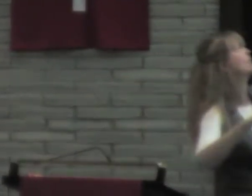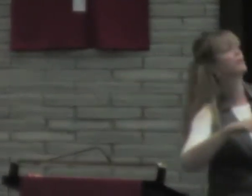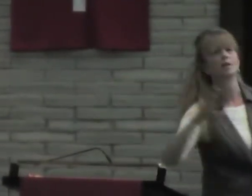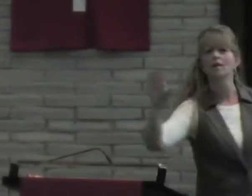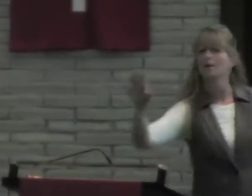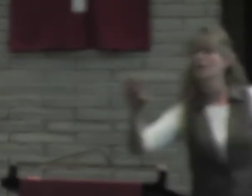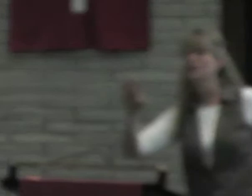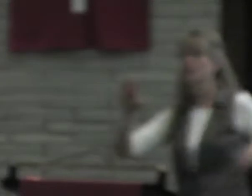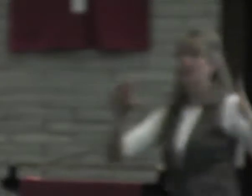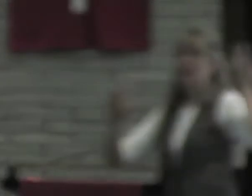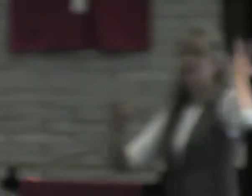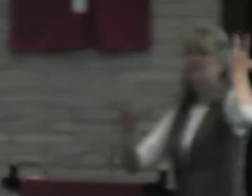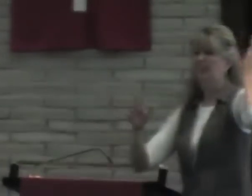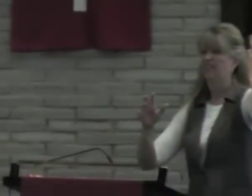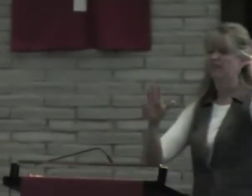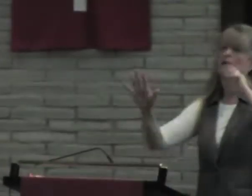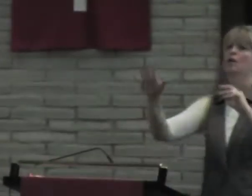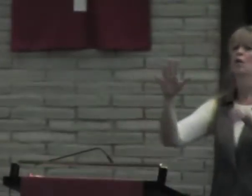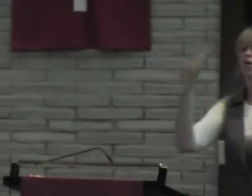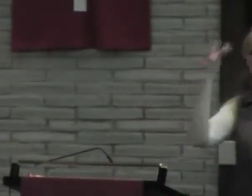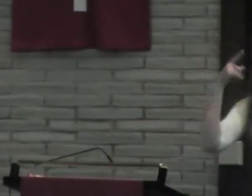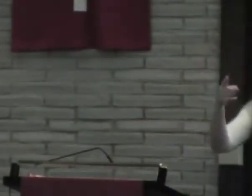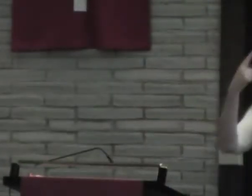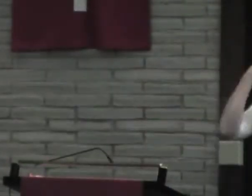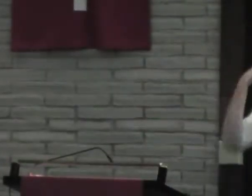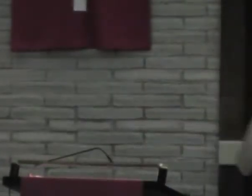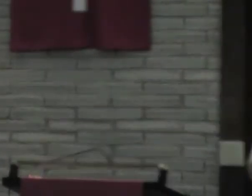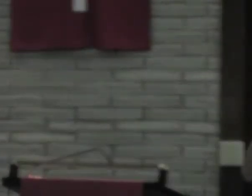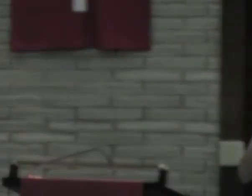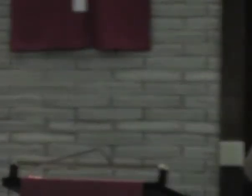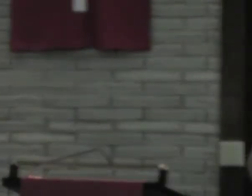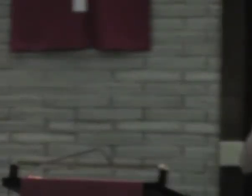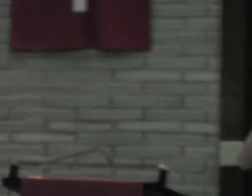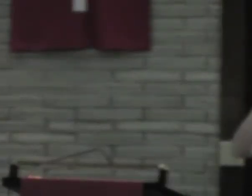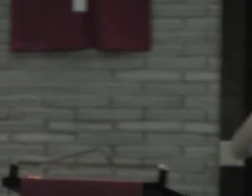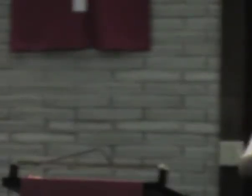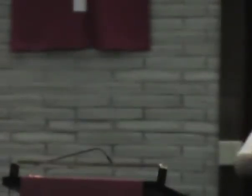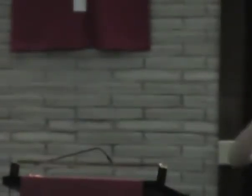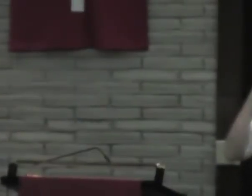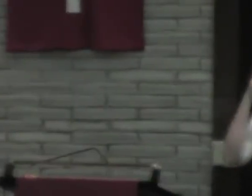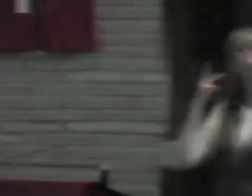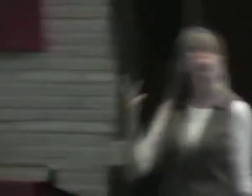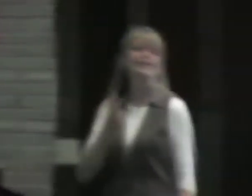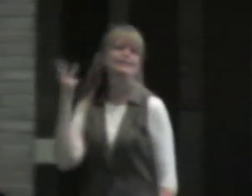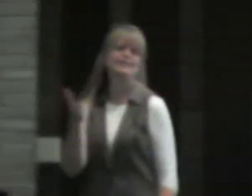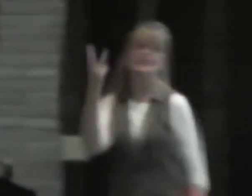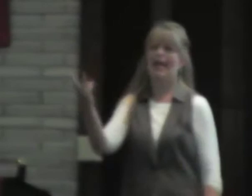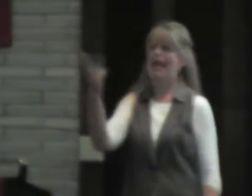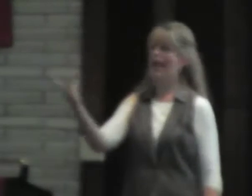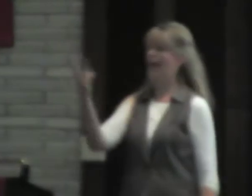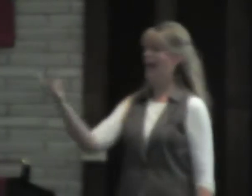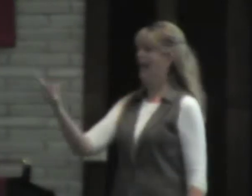Oh, wait. Okay, this might go. So why do you think we have Bible study on Wednesdays?